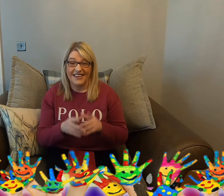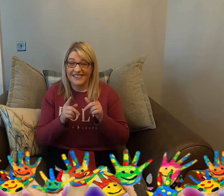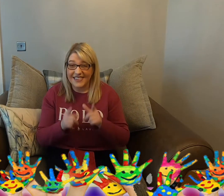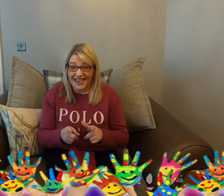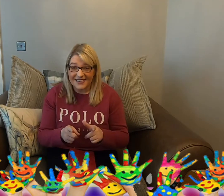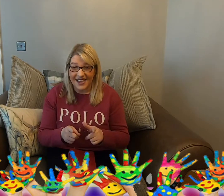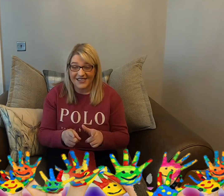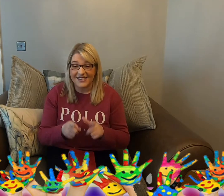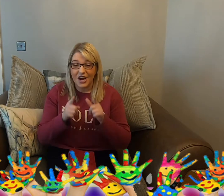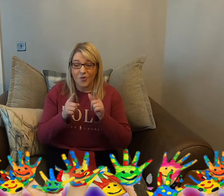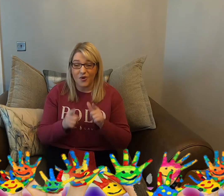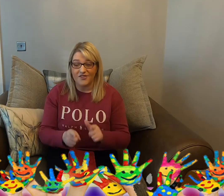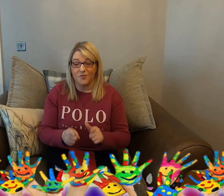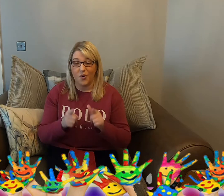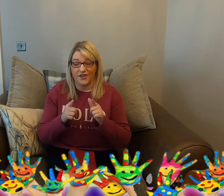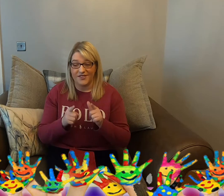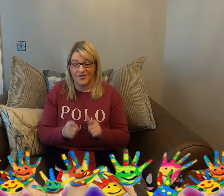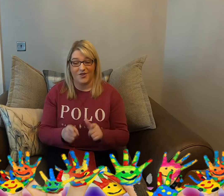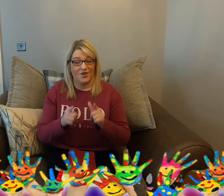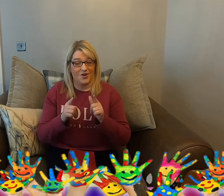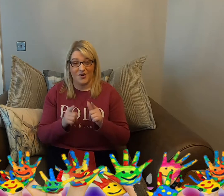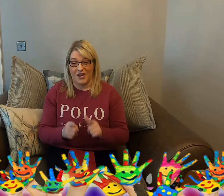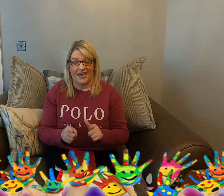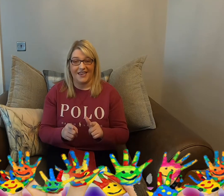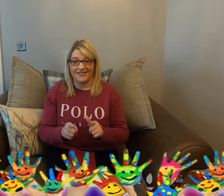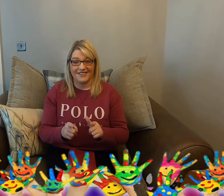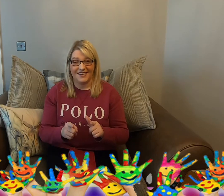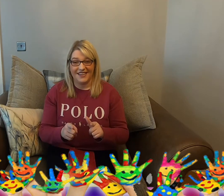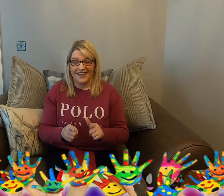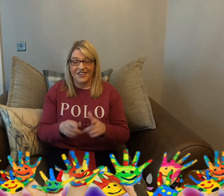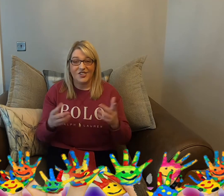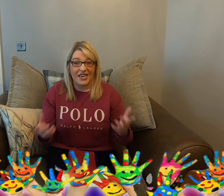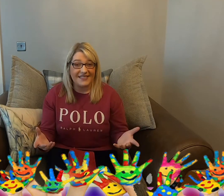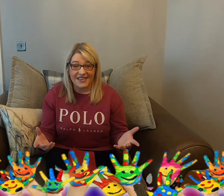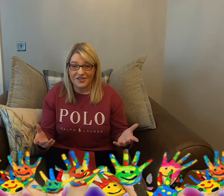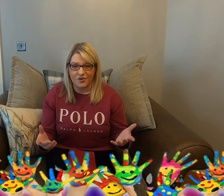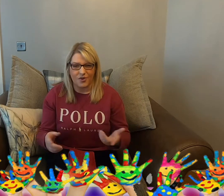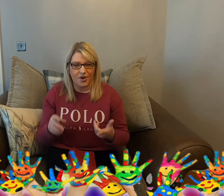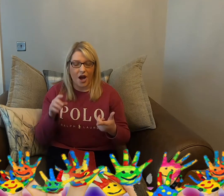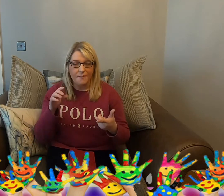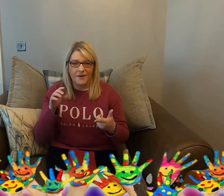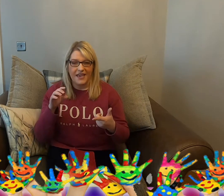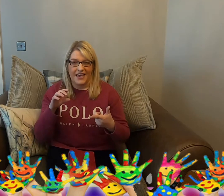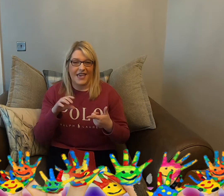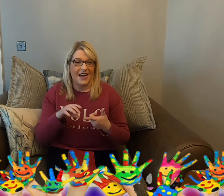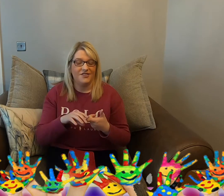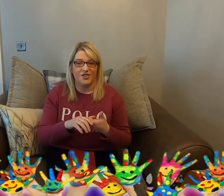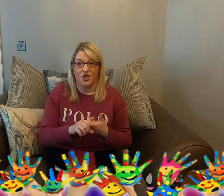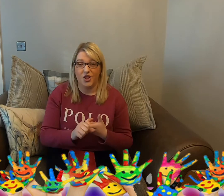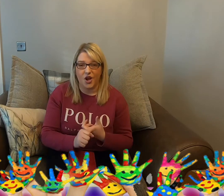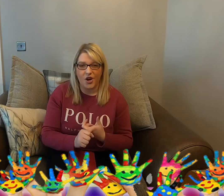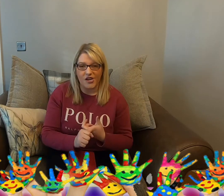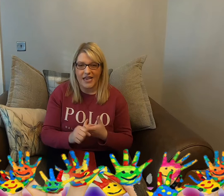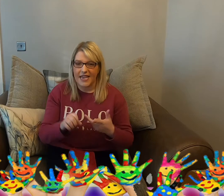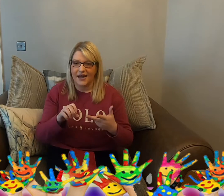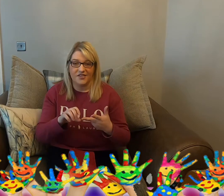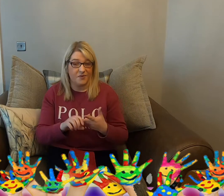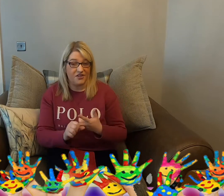Jesus was once your age. Jesus grew up. He had to learn. He had to be